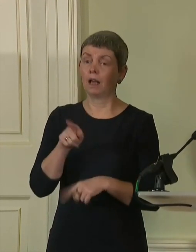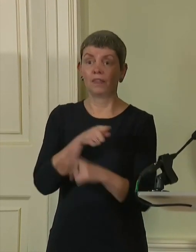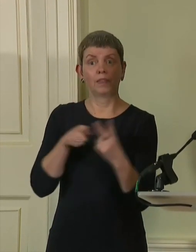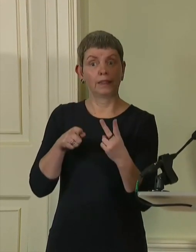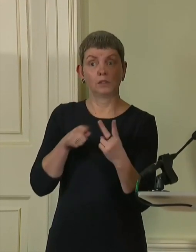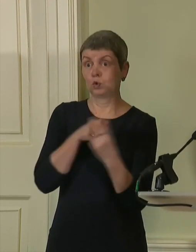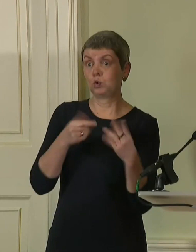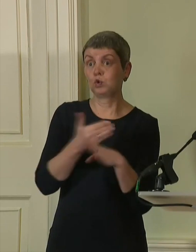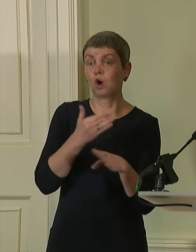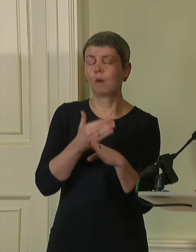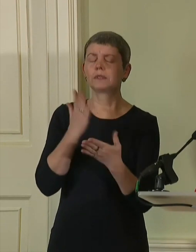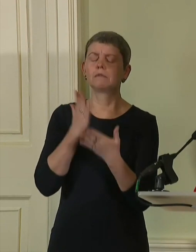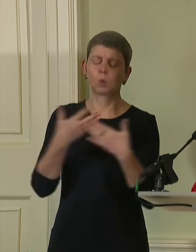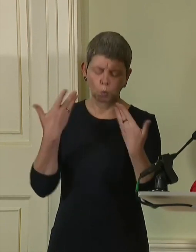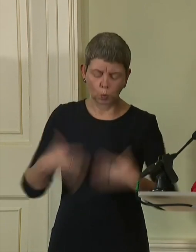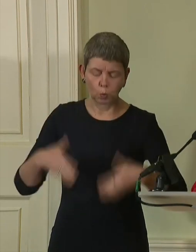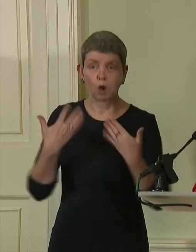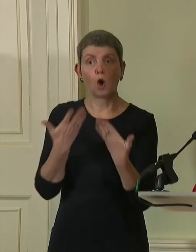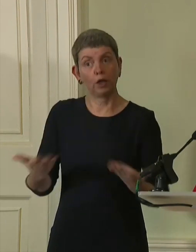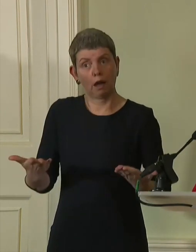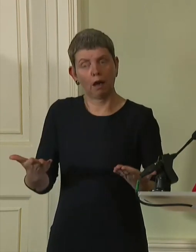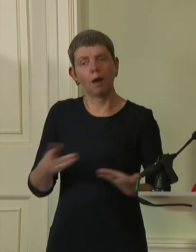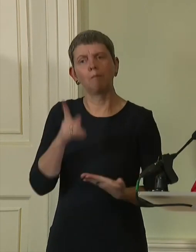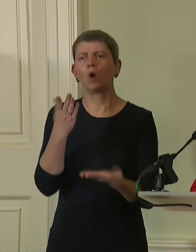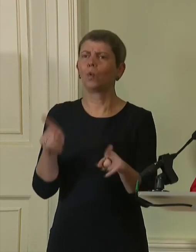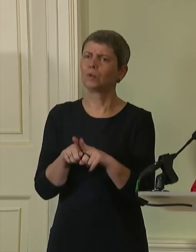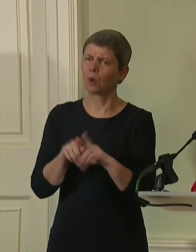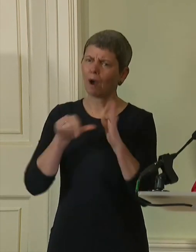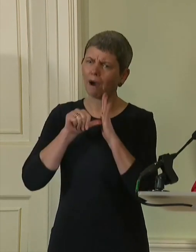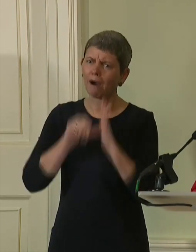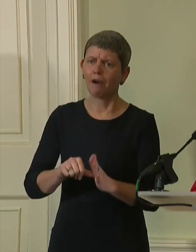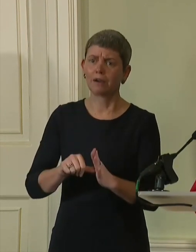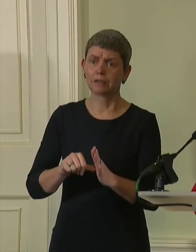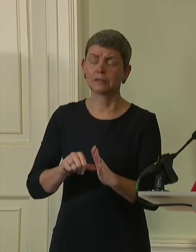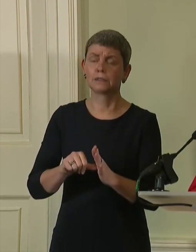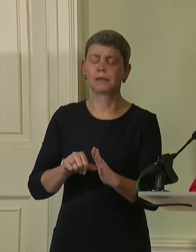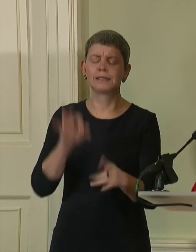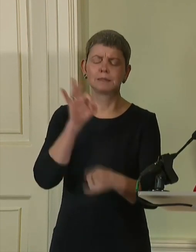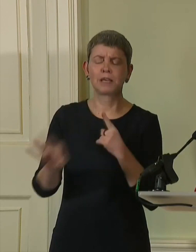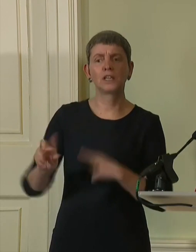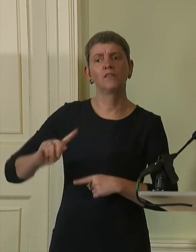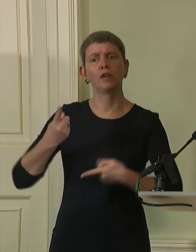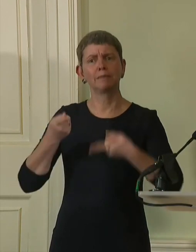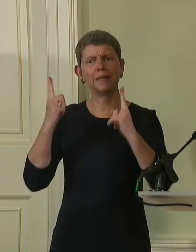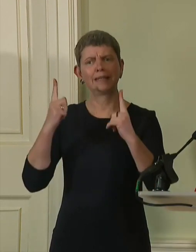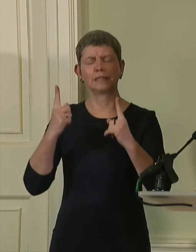privilege but they are also rightly hard and especially in the case of First Minister,